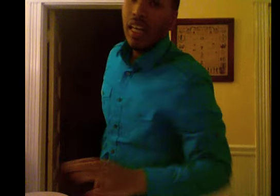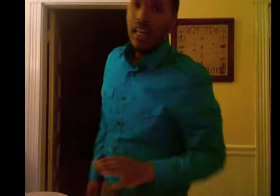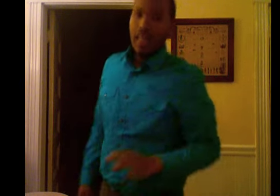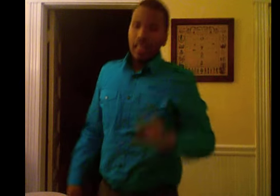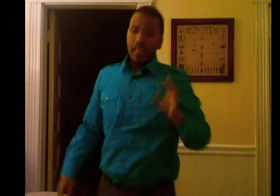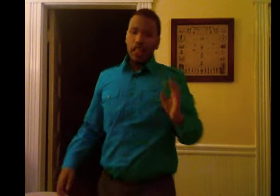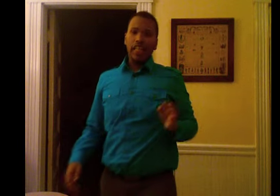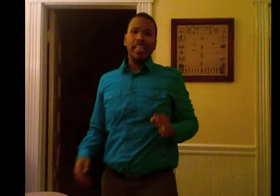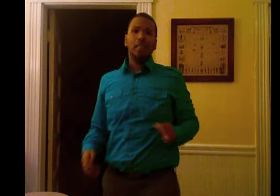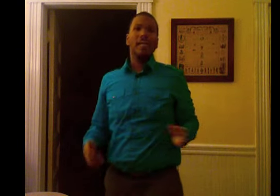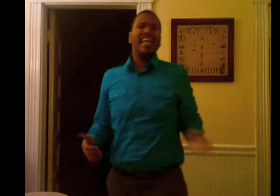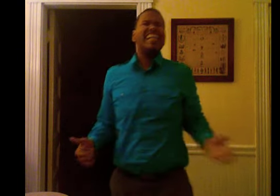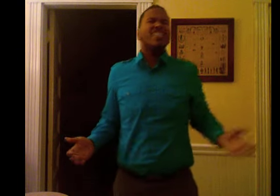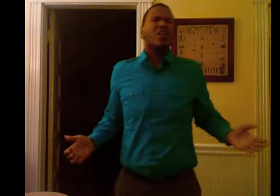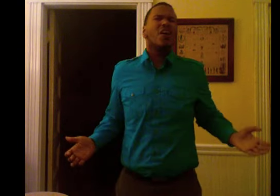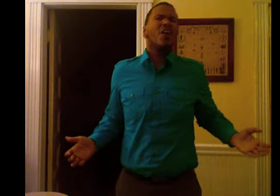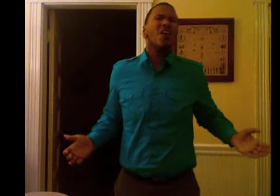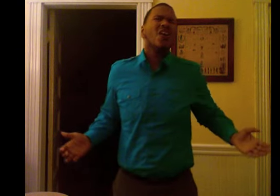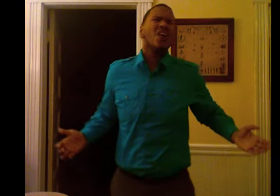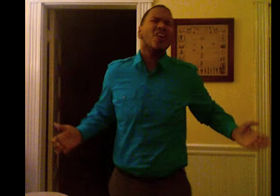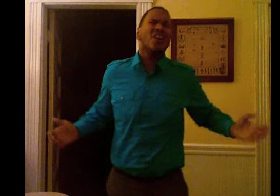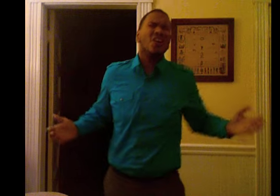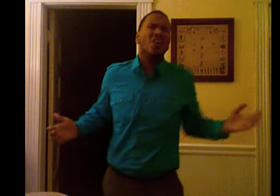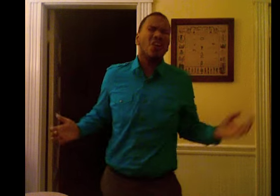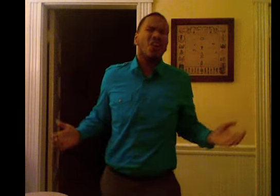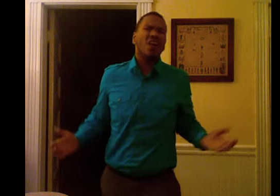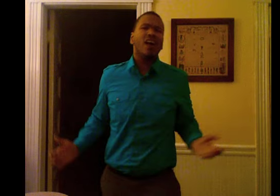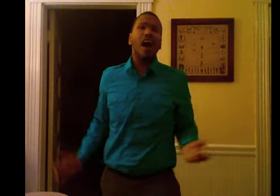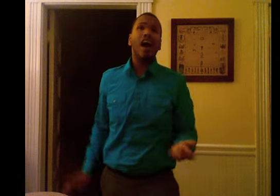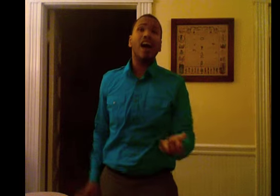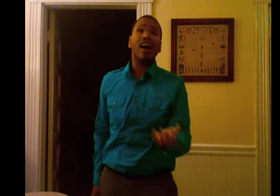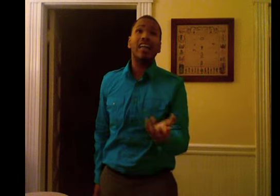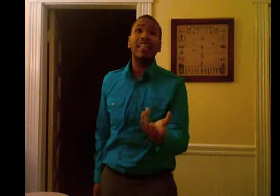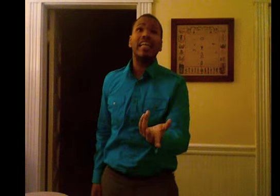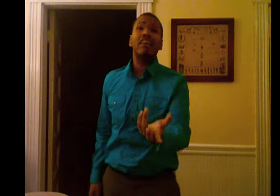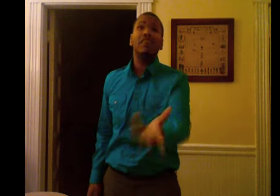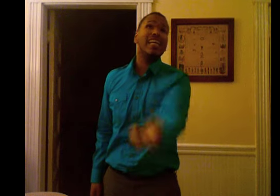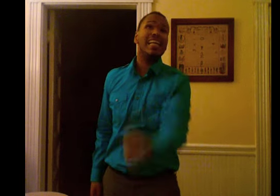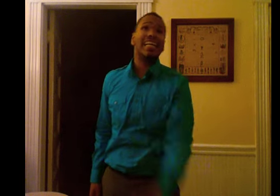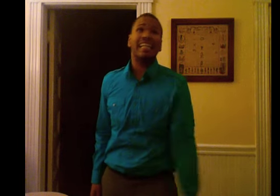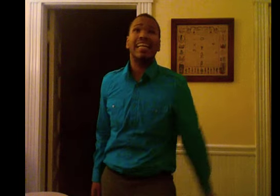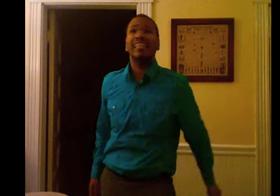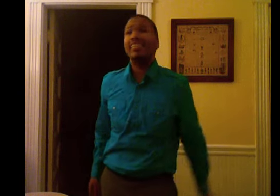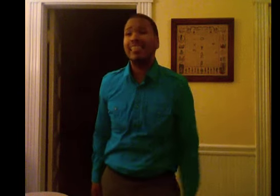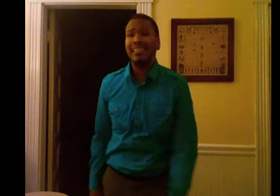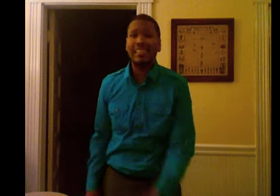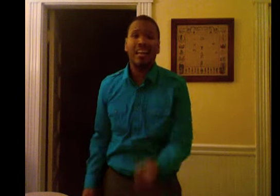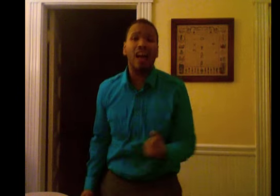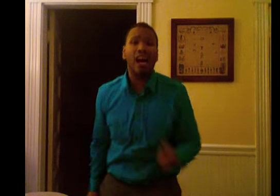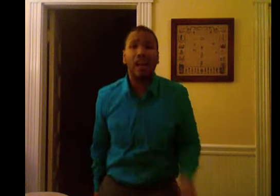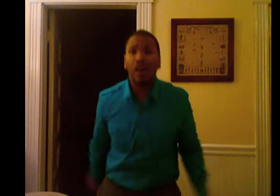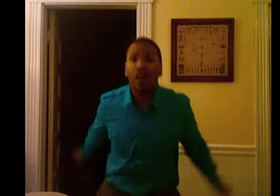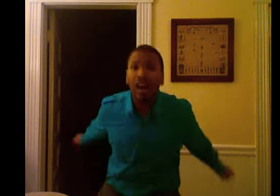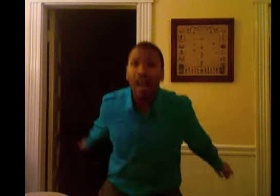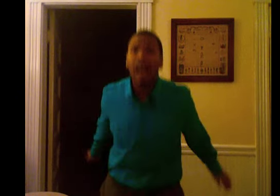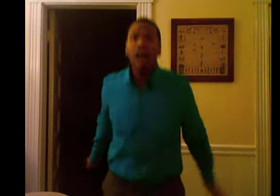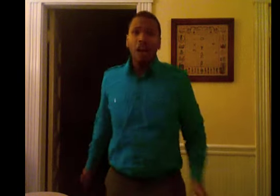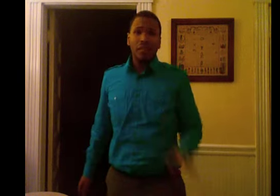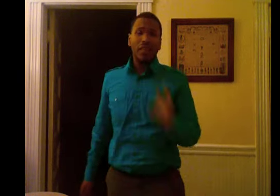It's been too hard living, oh, but I'm